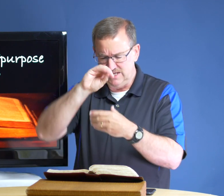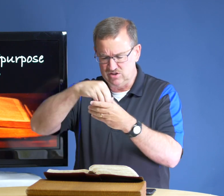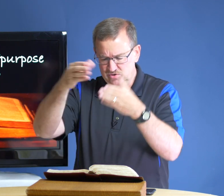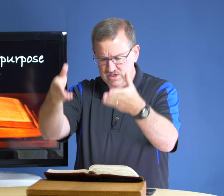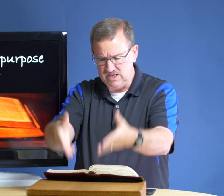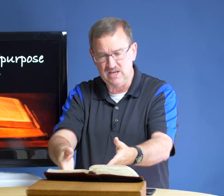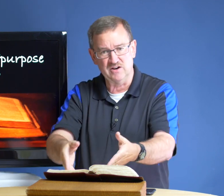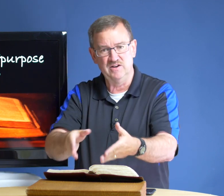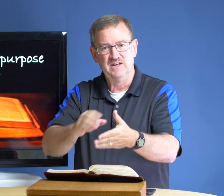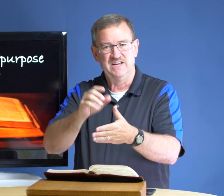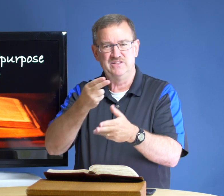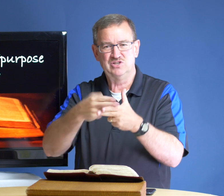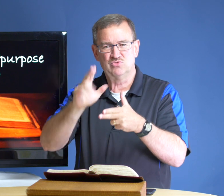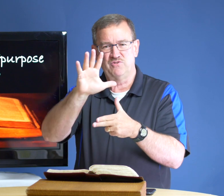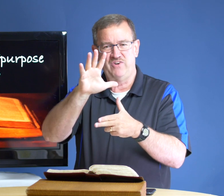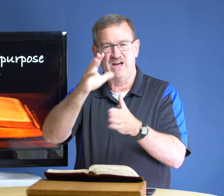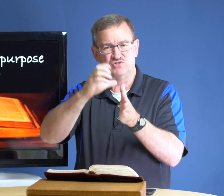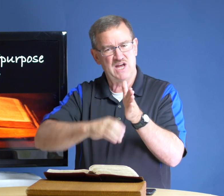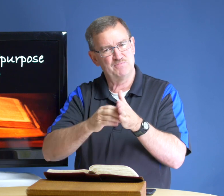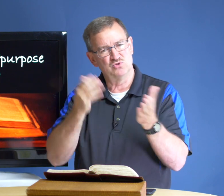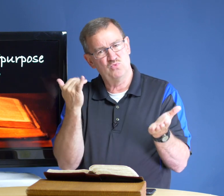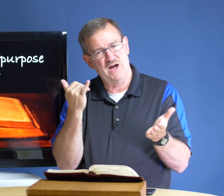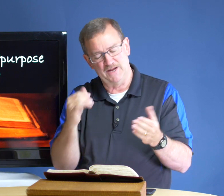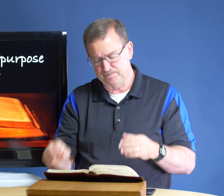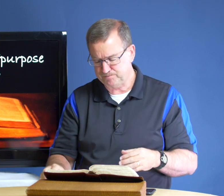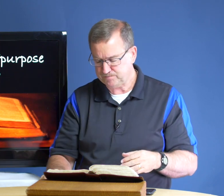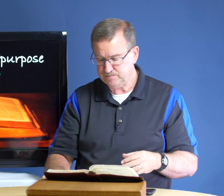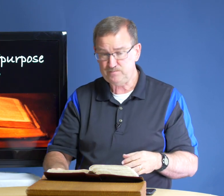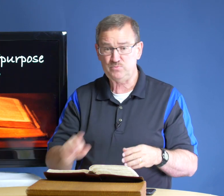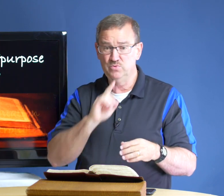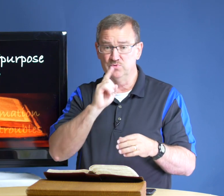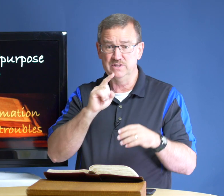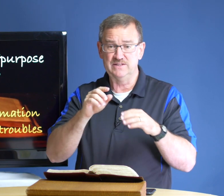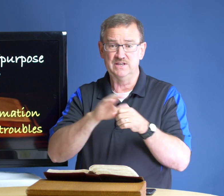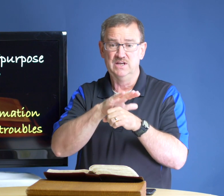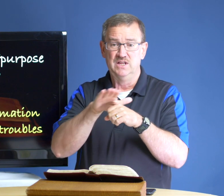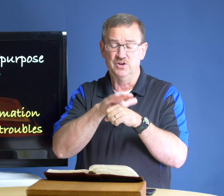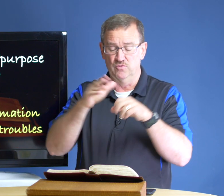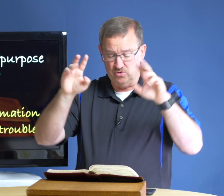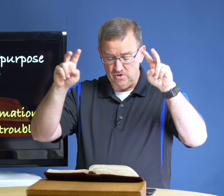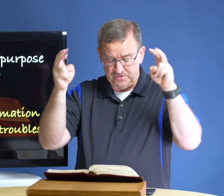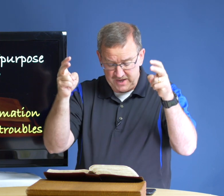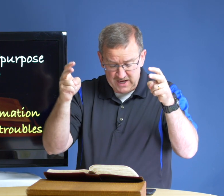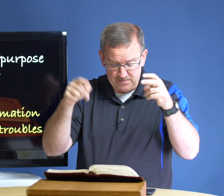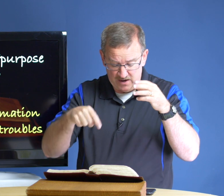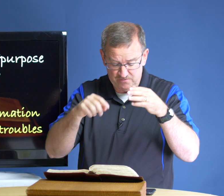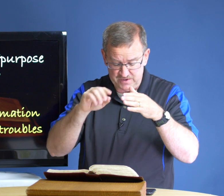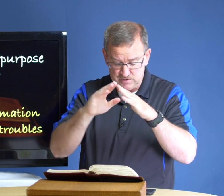he included here in these short five chapters why well really the the overall theme of this